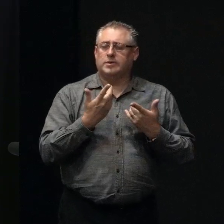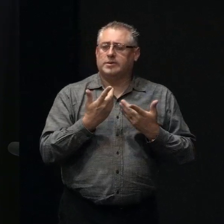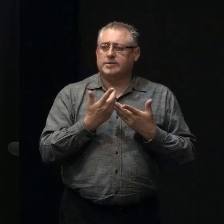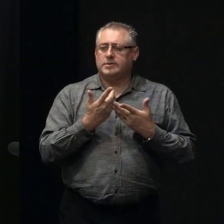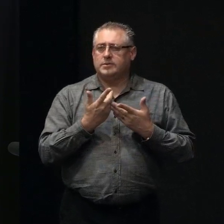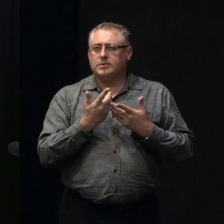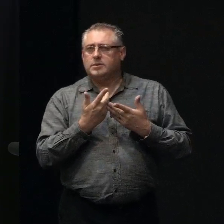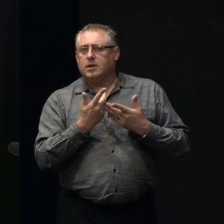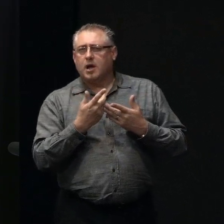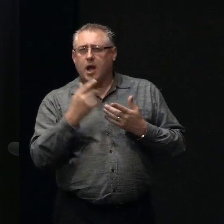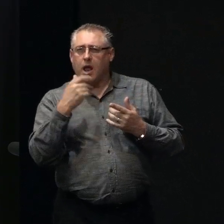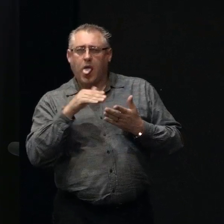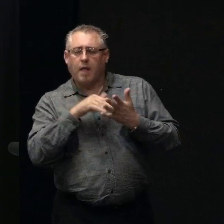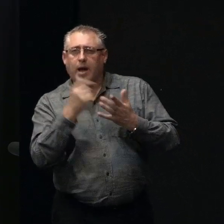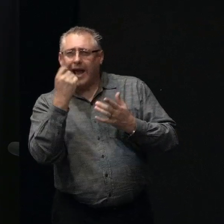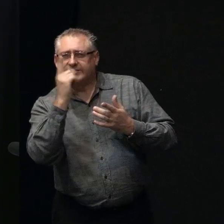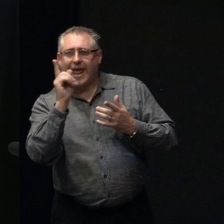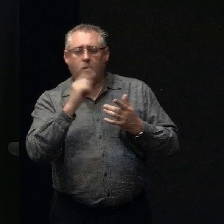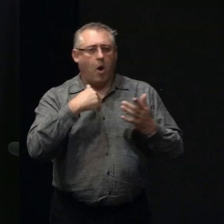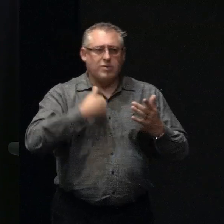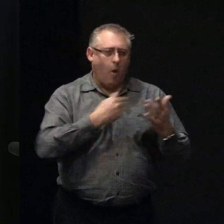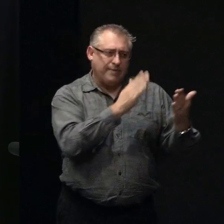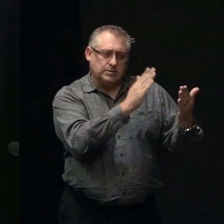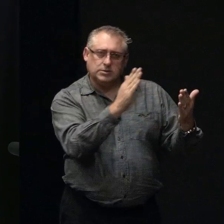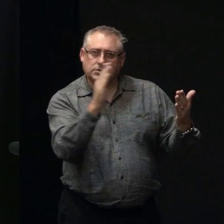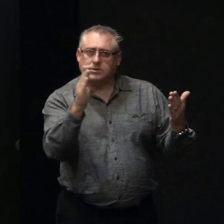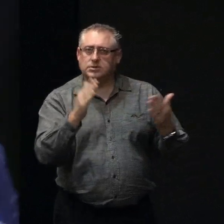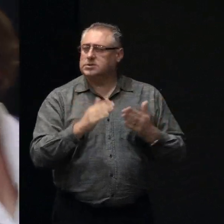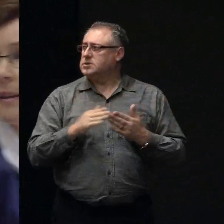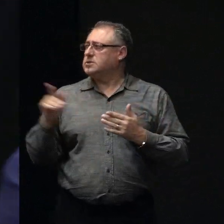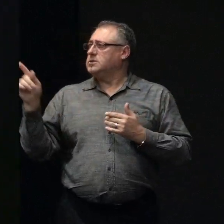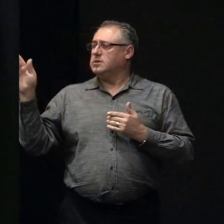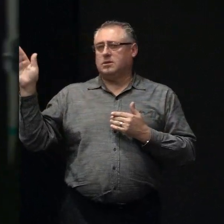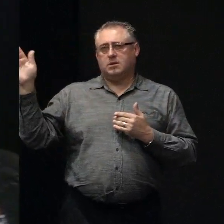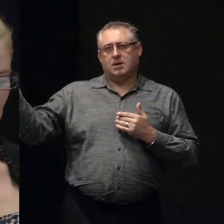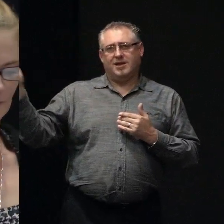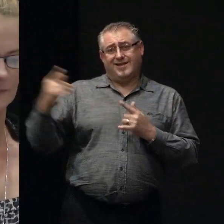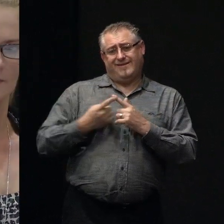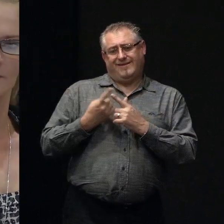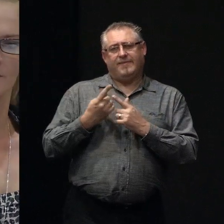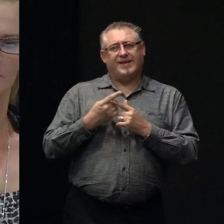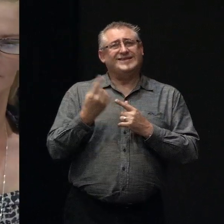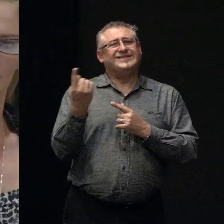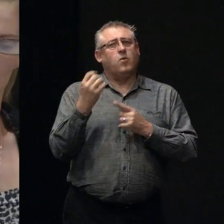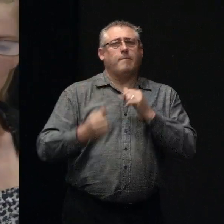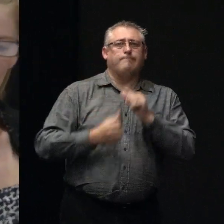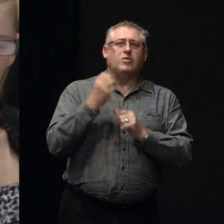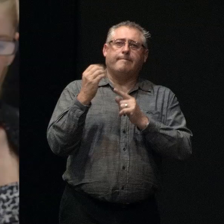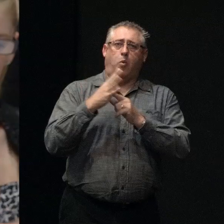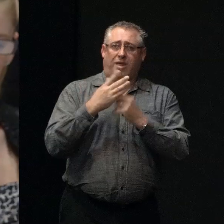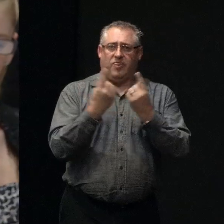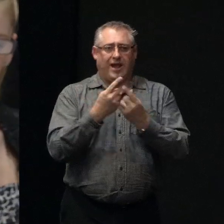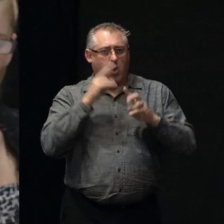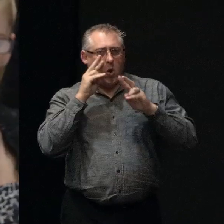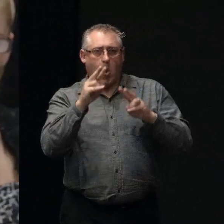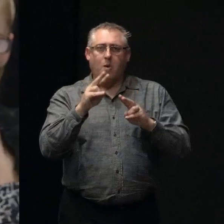at understanding what those requirements are. Yeah, can I just add to that? think, you know, the single most important thing that we look at when we're